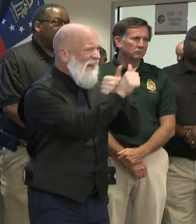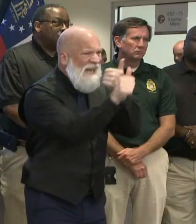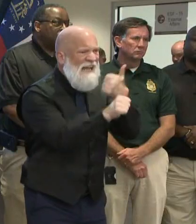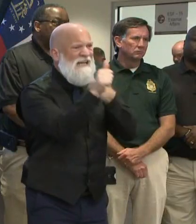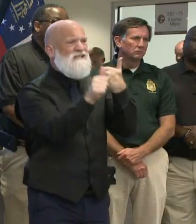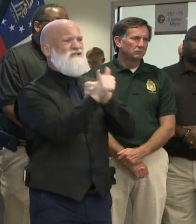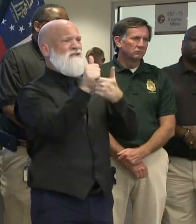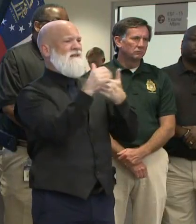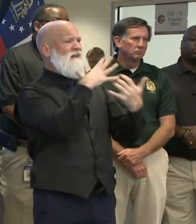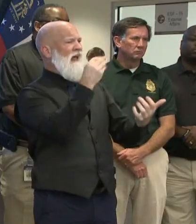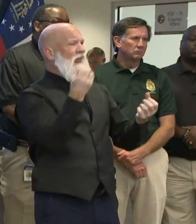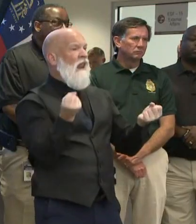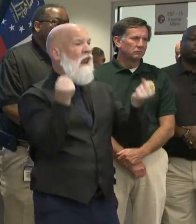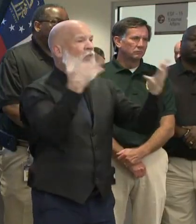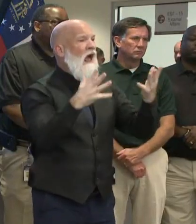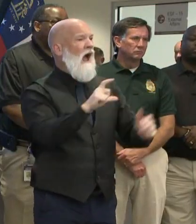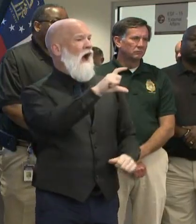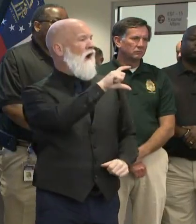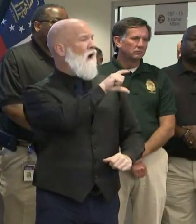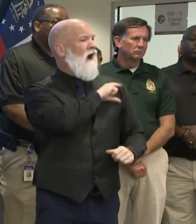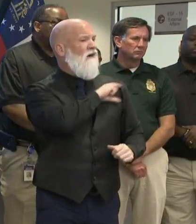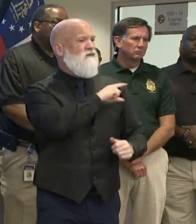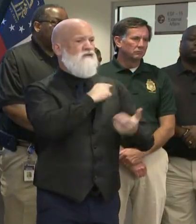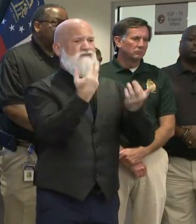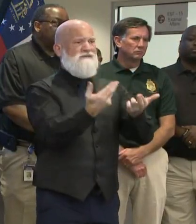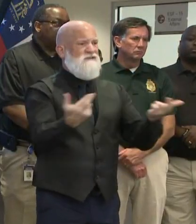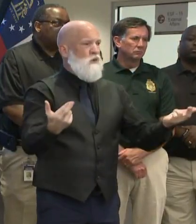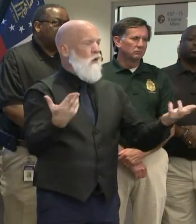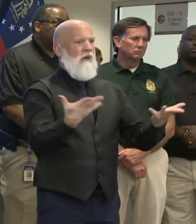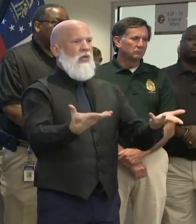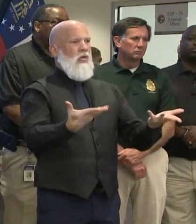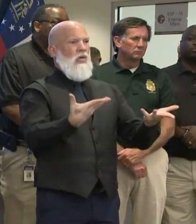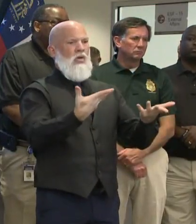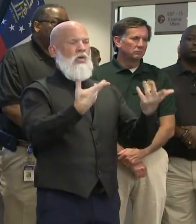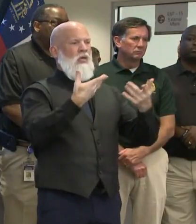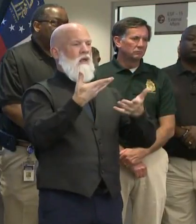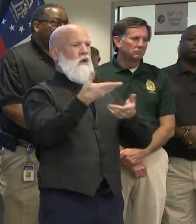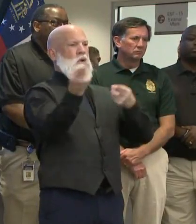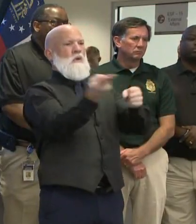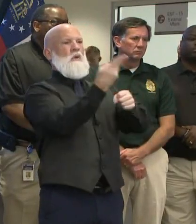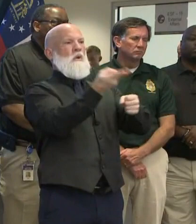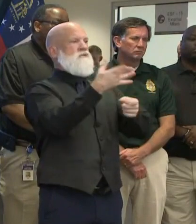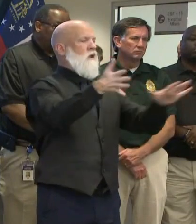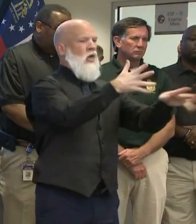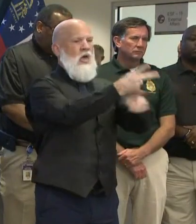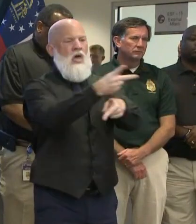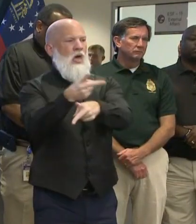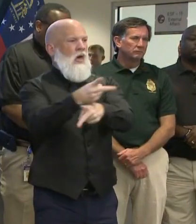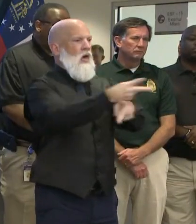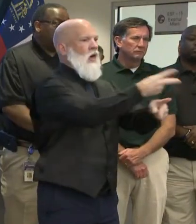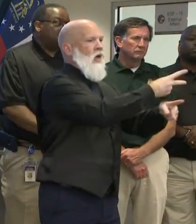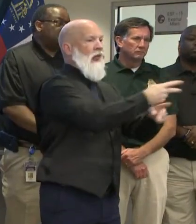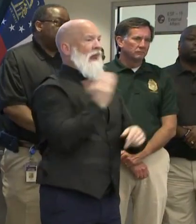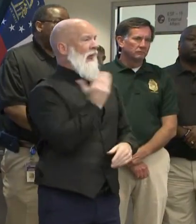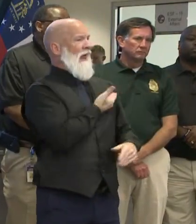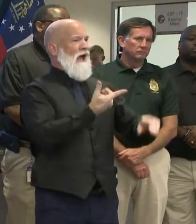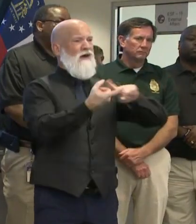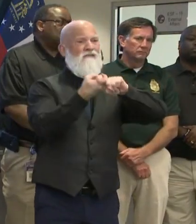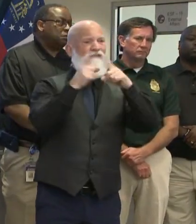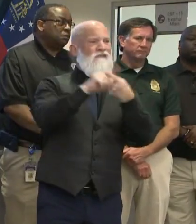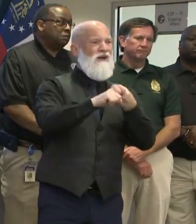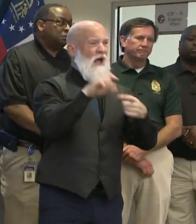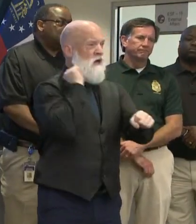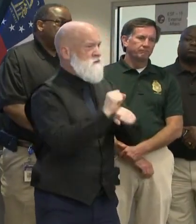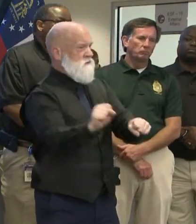to have to deal with situations like that, not to mention our friends that had been working and may have been trying to get home at that